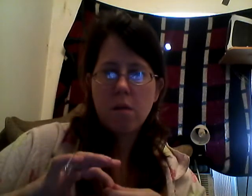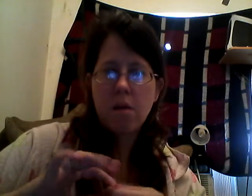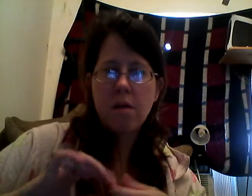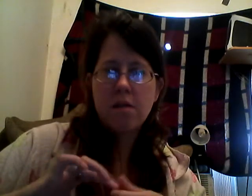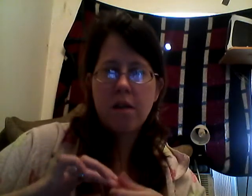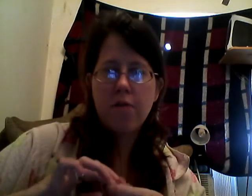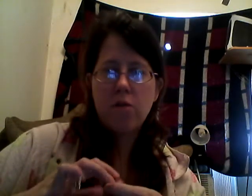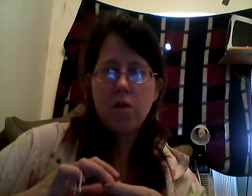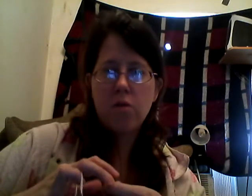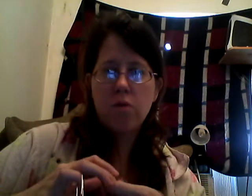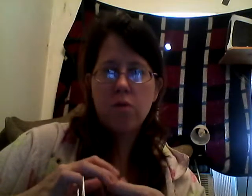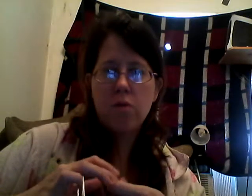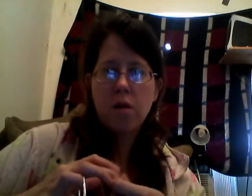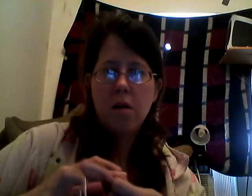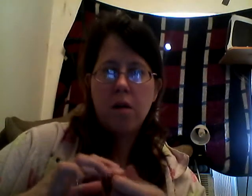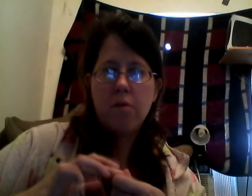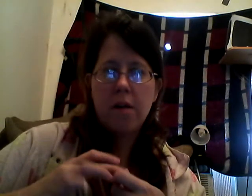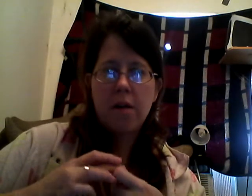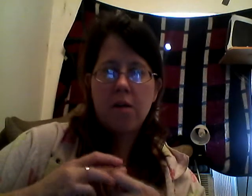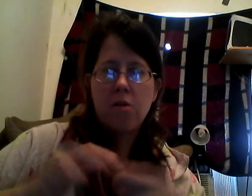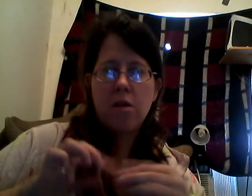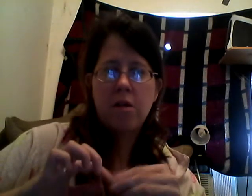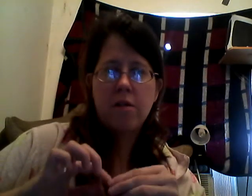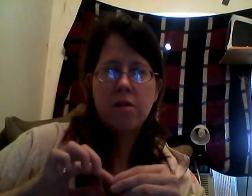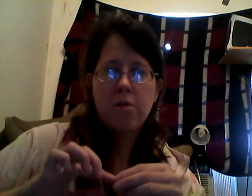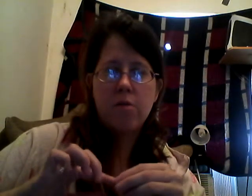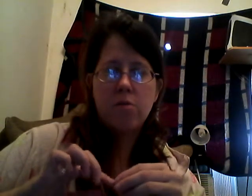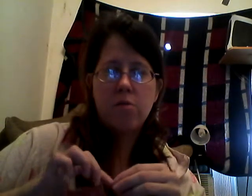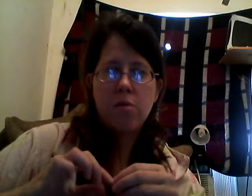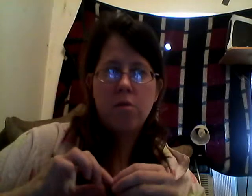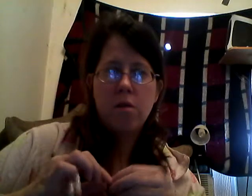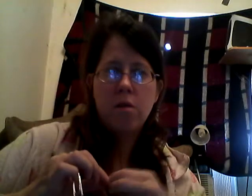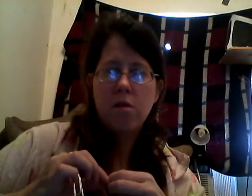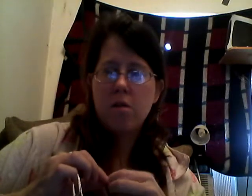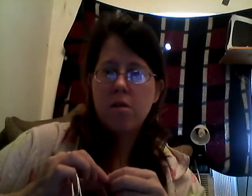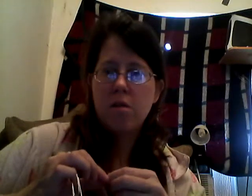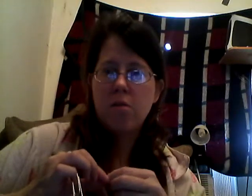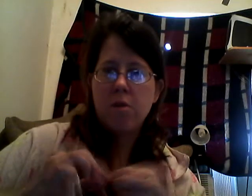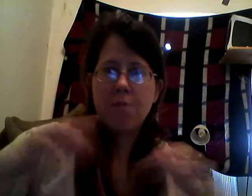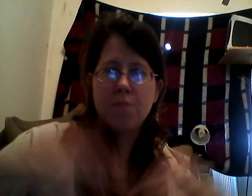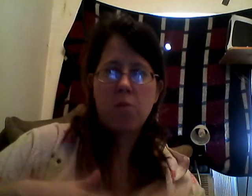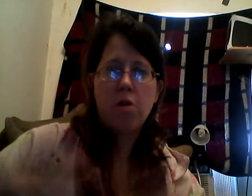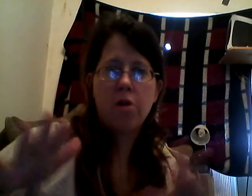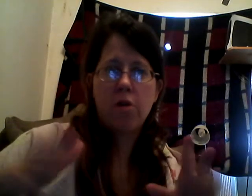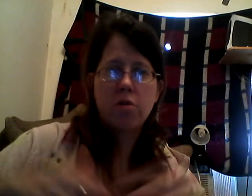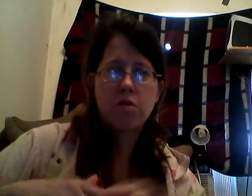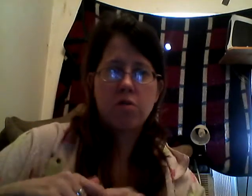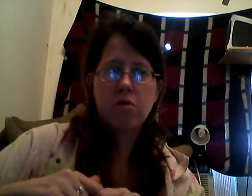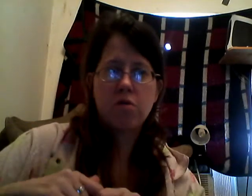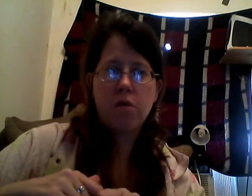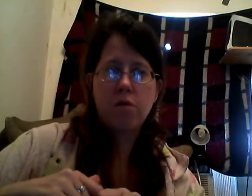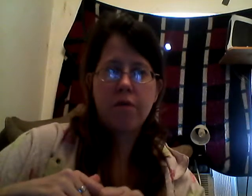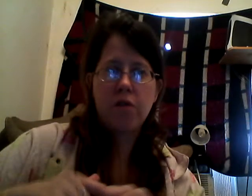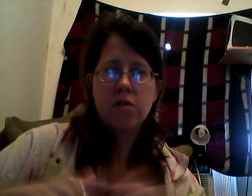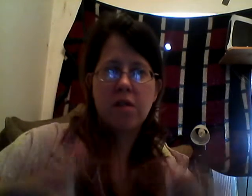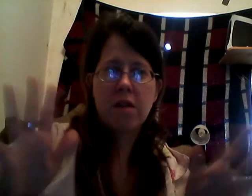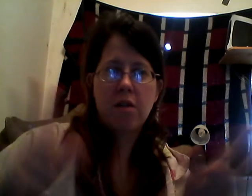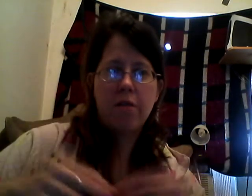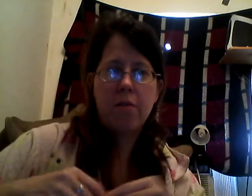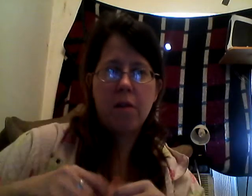and then Typhoon Lagoon, I'm going to get there early enough, because I want to do the water coasters, do those first, and then go from there.